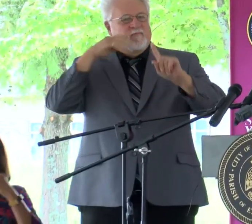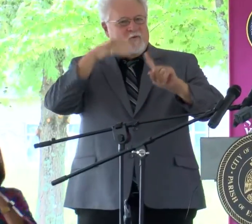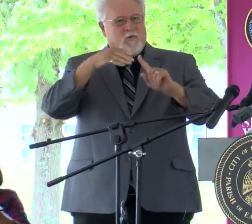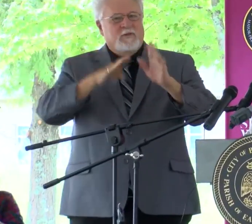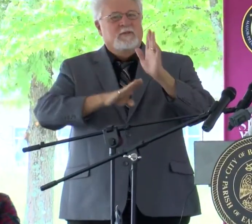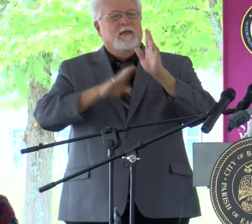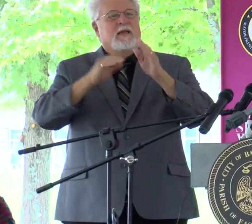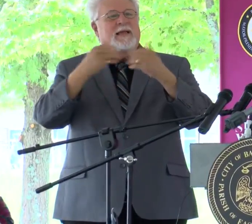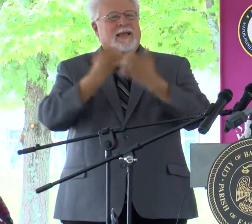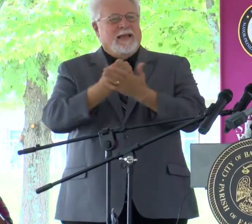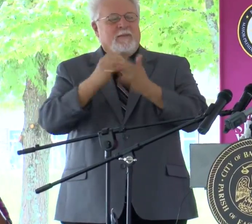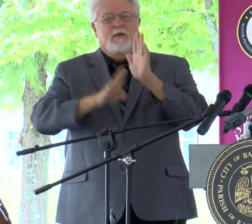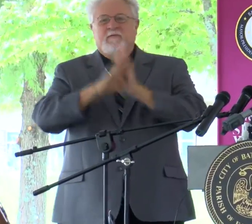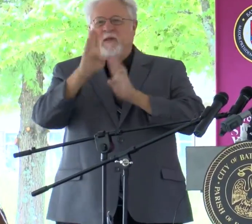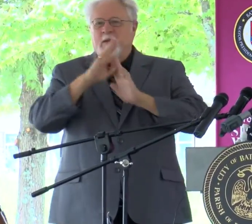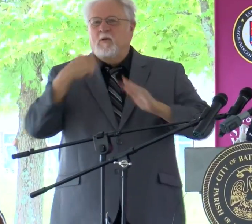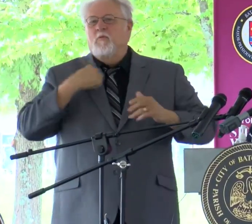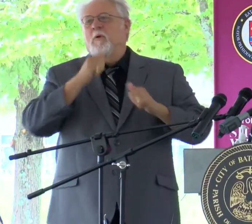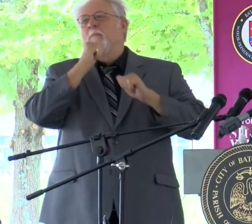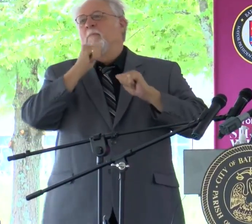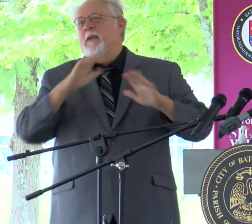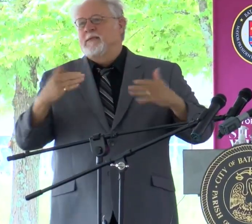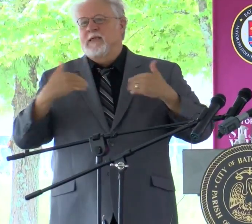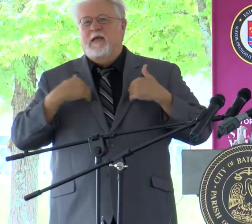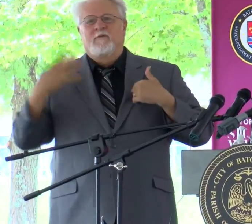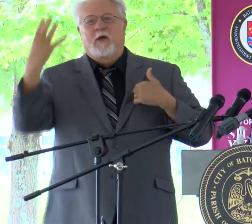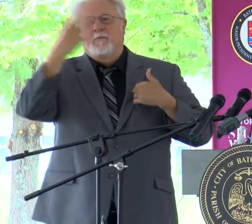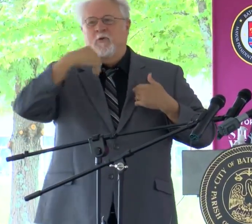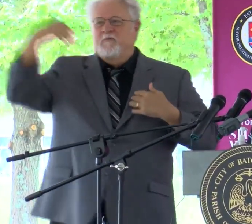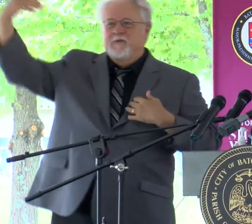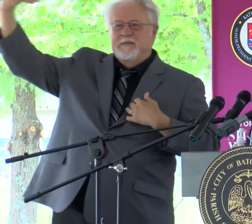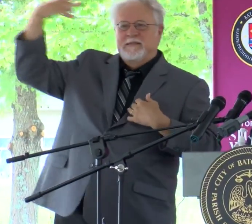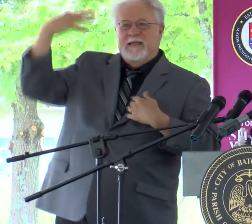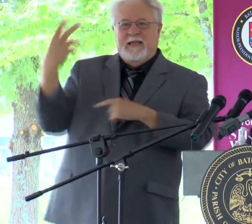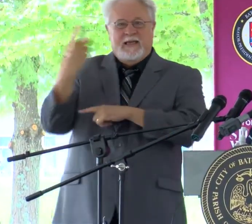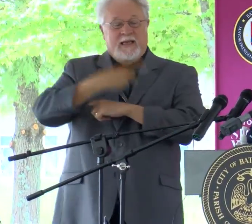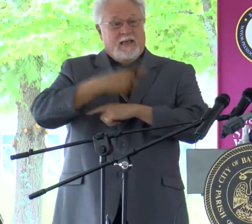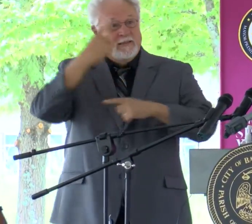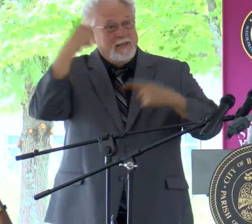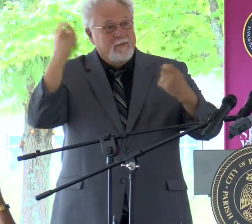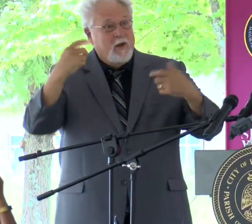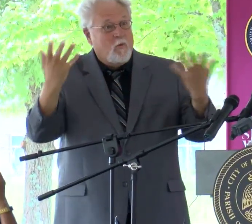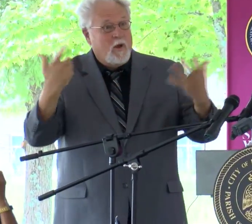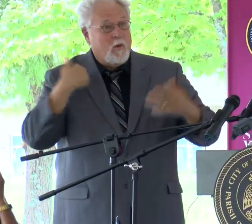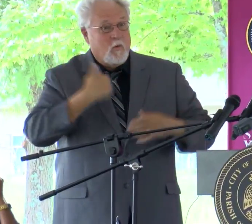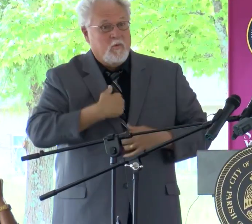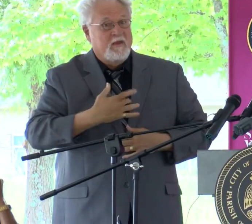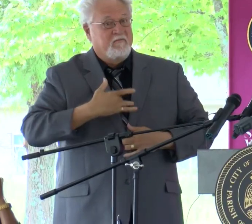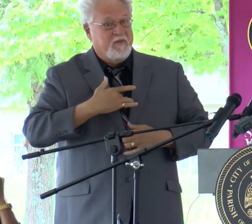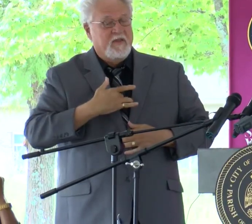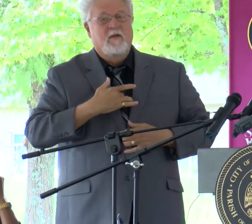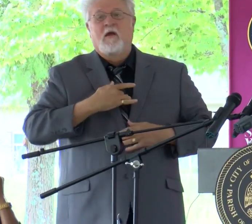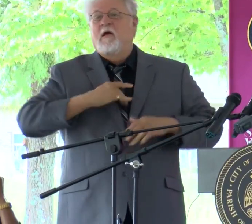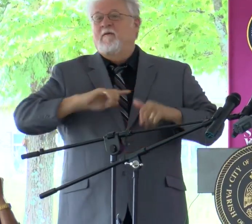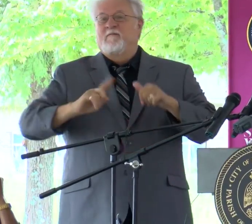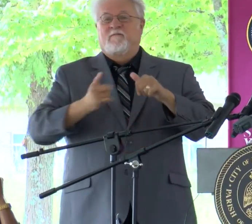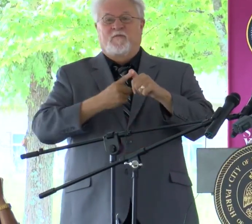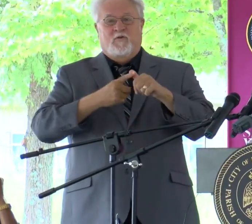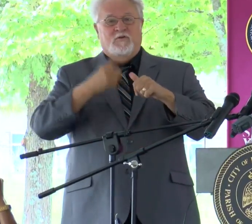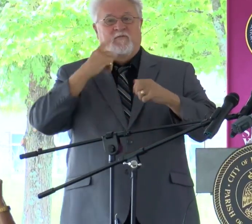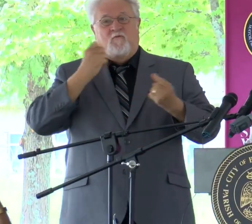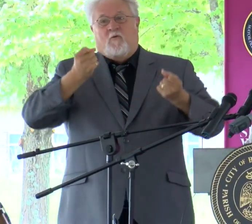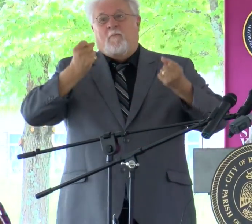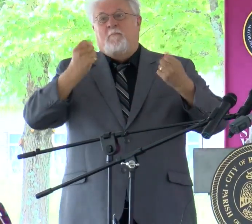We are so blessed, so blessed to have such a beautiful sunny day to celebrate what we believe will be the first of many